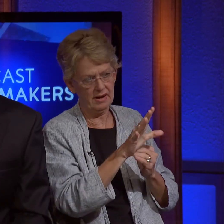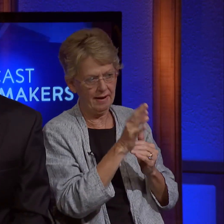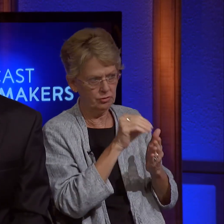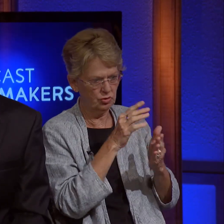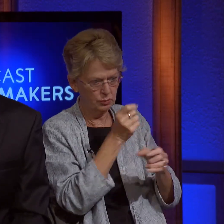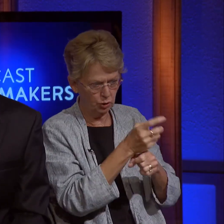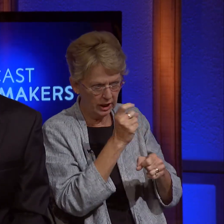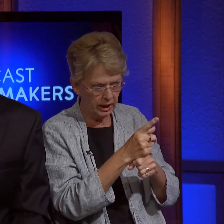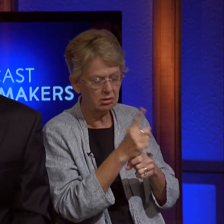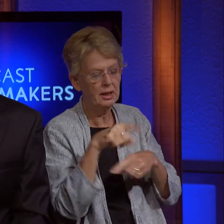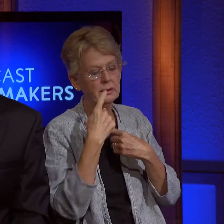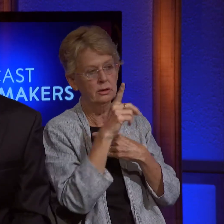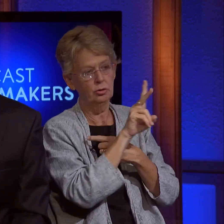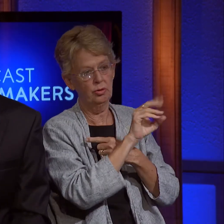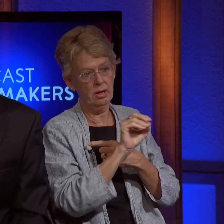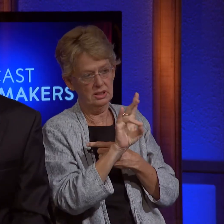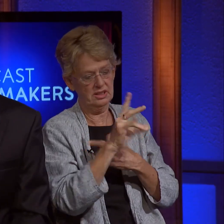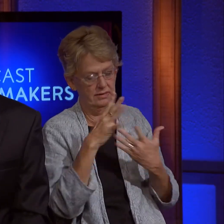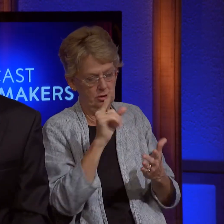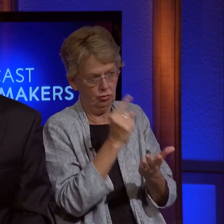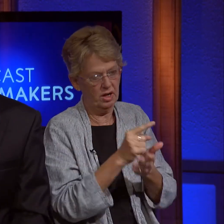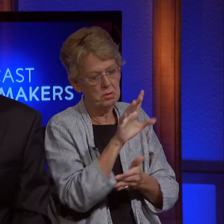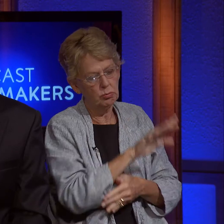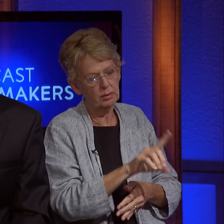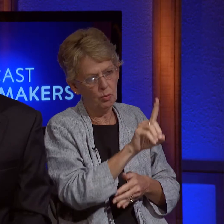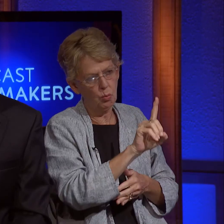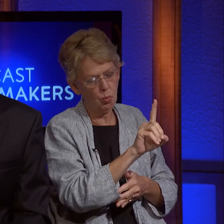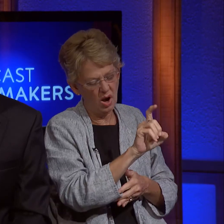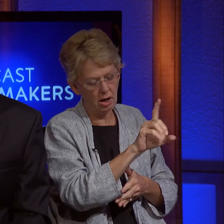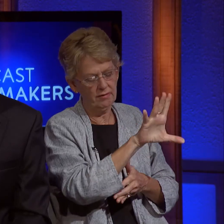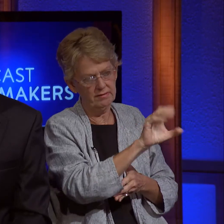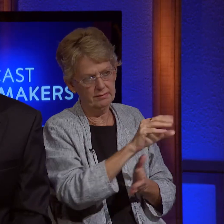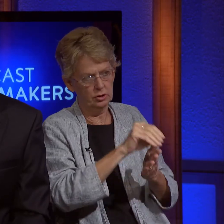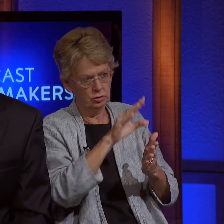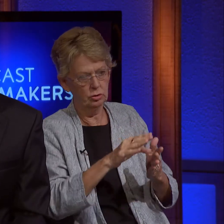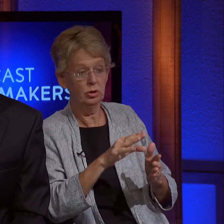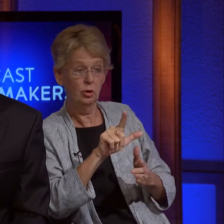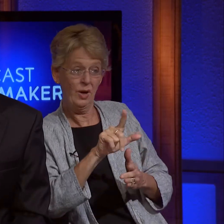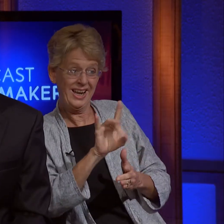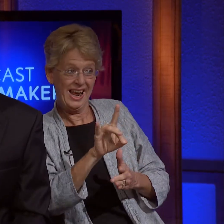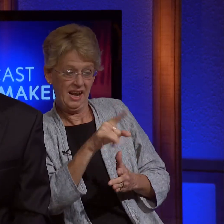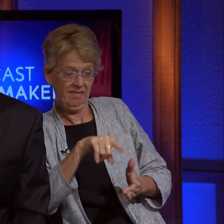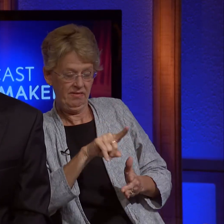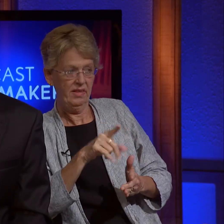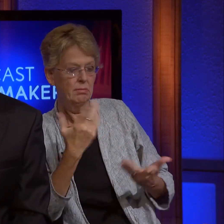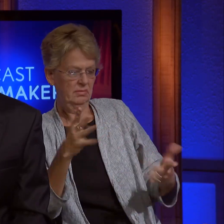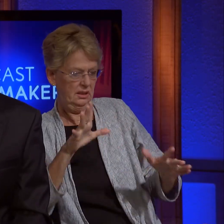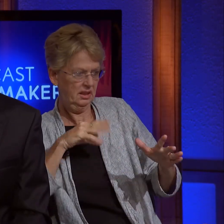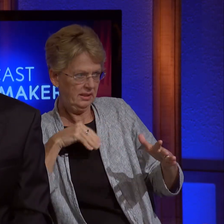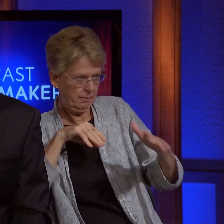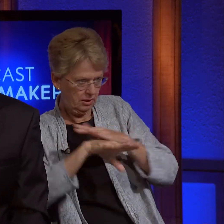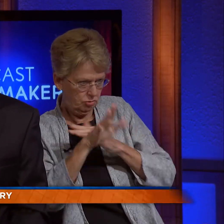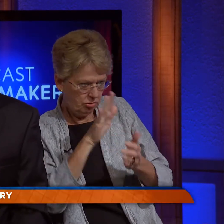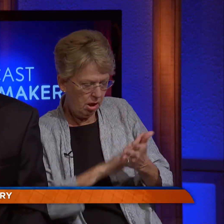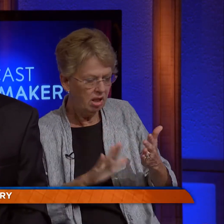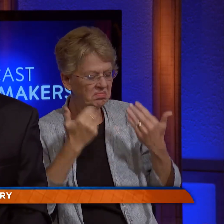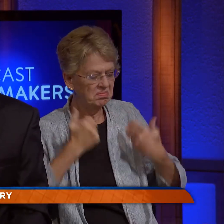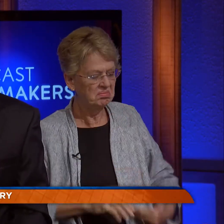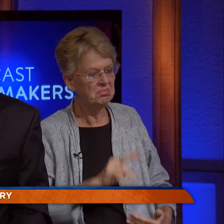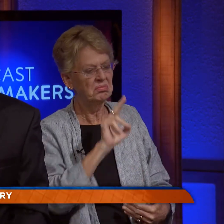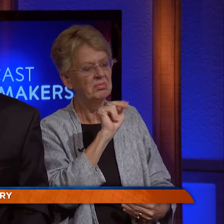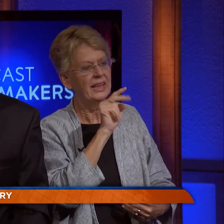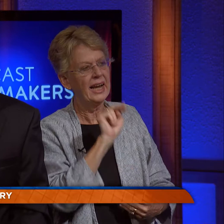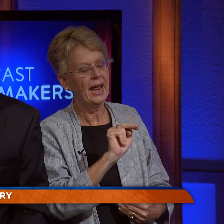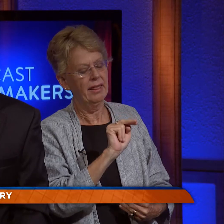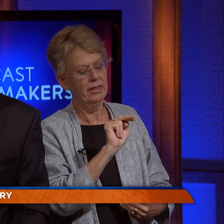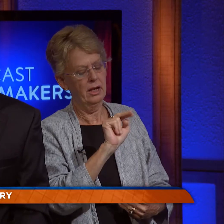per year and since 2007 has graduated approximately 150 students, 28 of whom were accepted to college. I'm Nathan O'Leary for